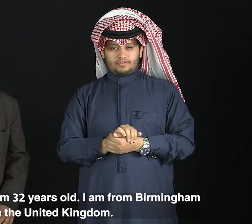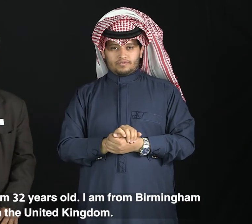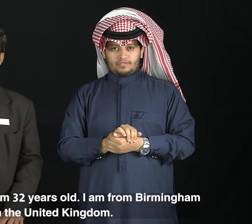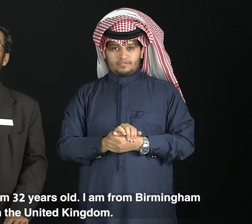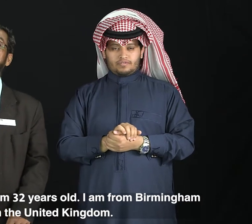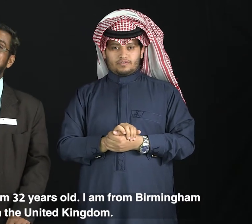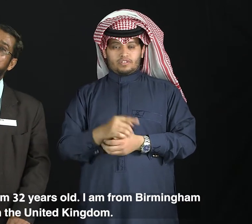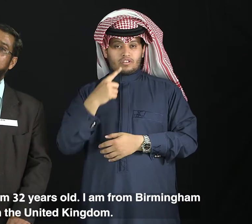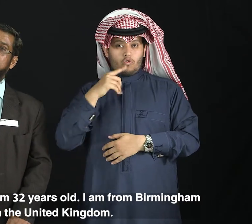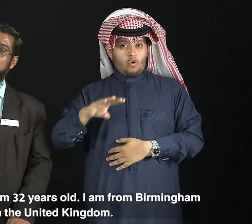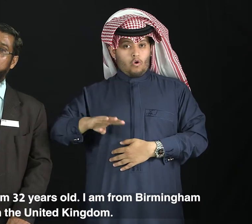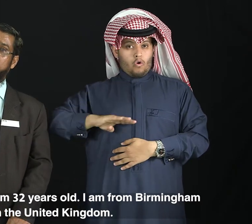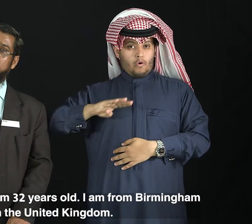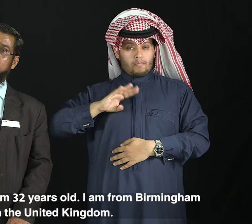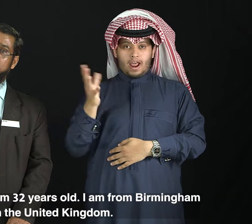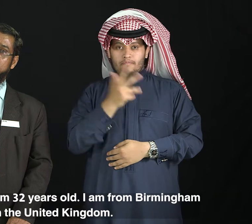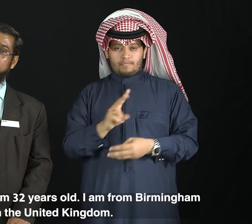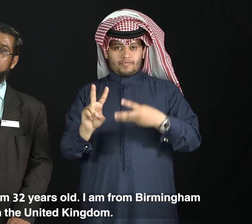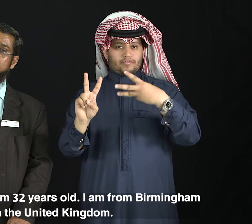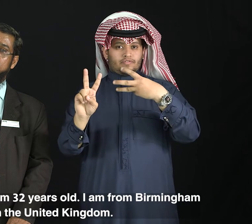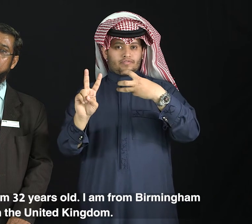I am 32 years old.